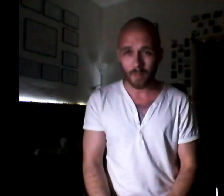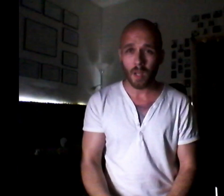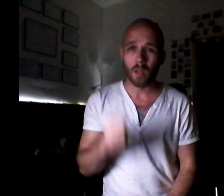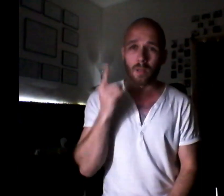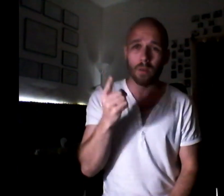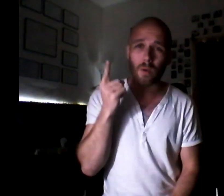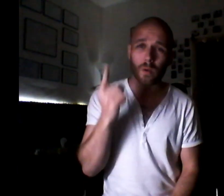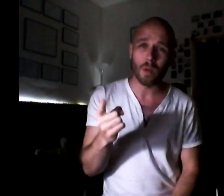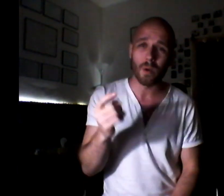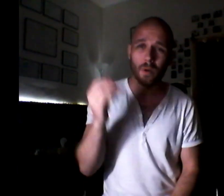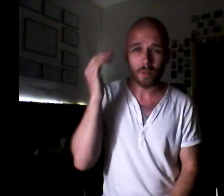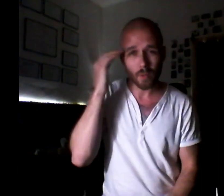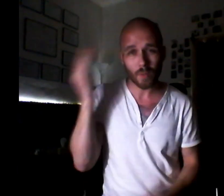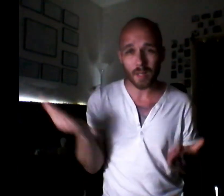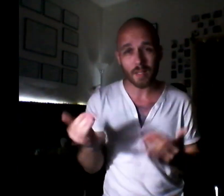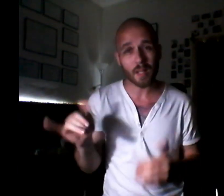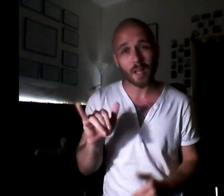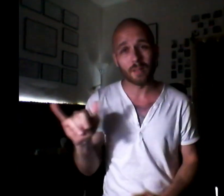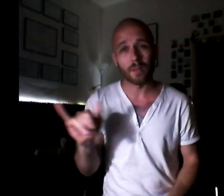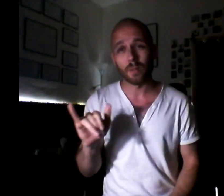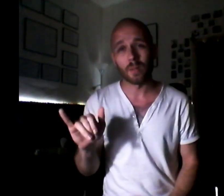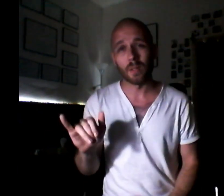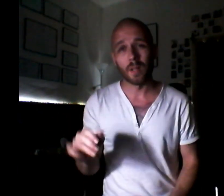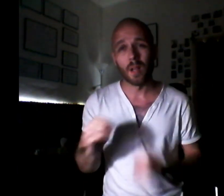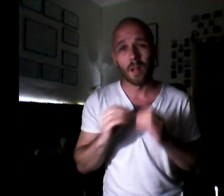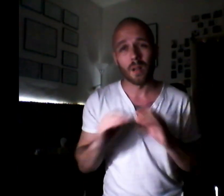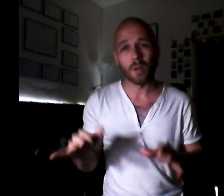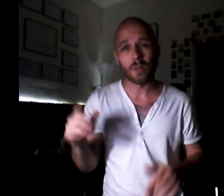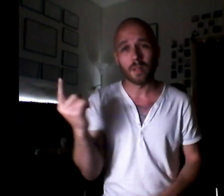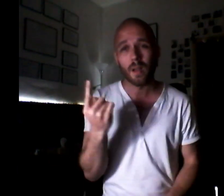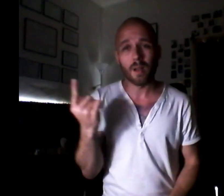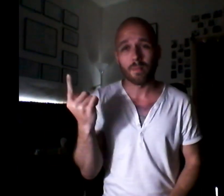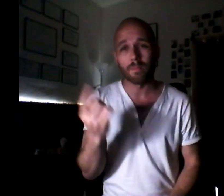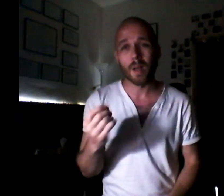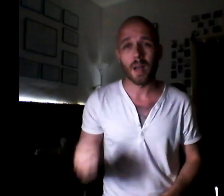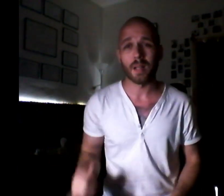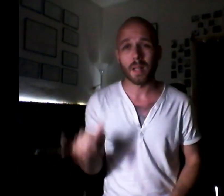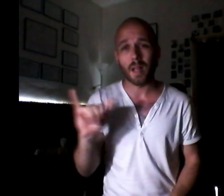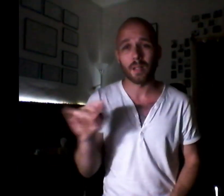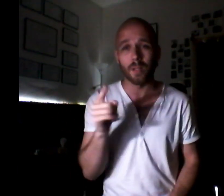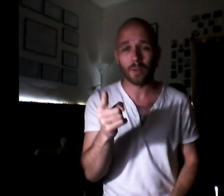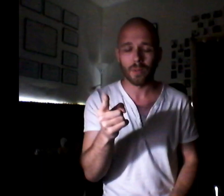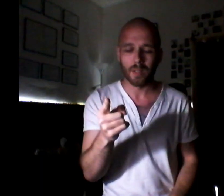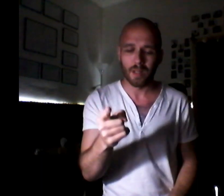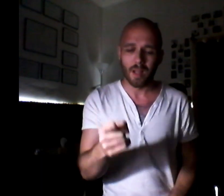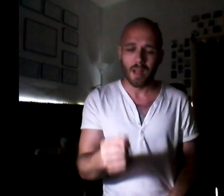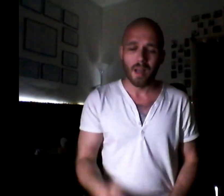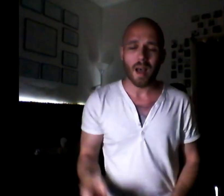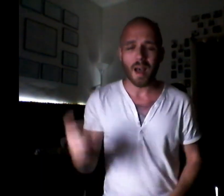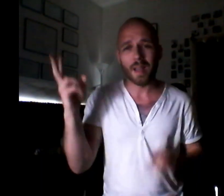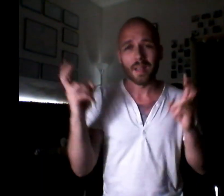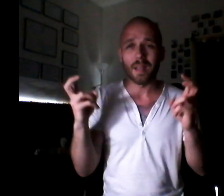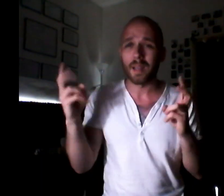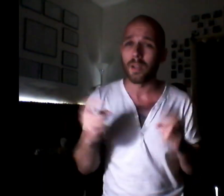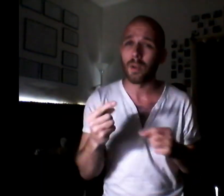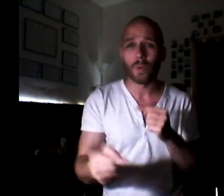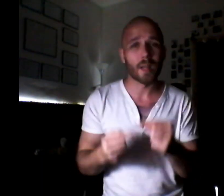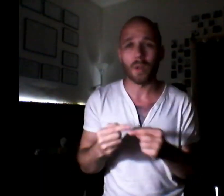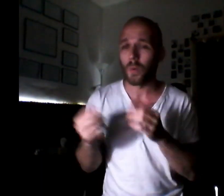I'll Do you know what it's like to Lose somebody like you? I hear you